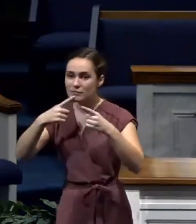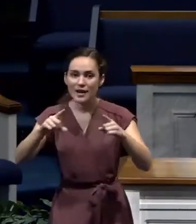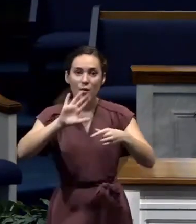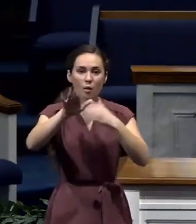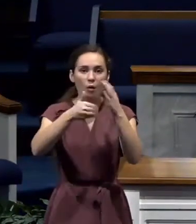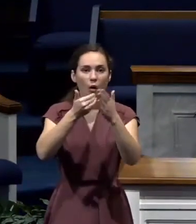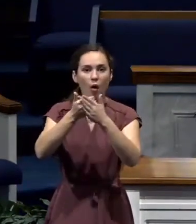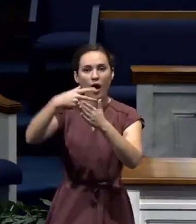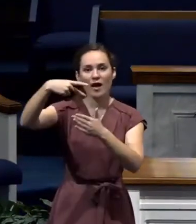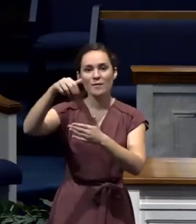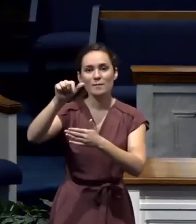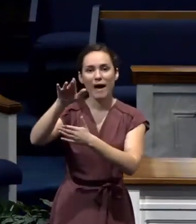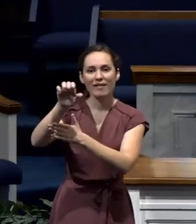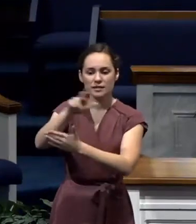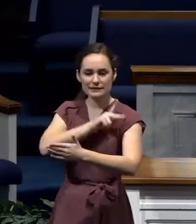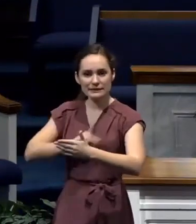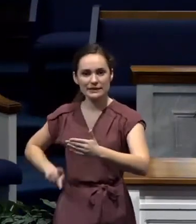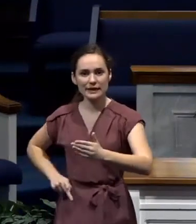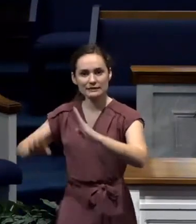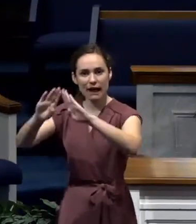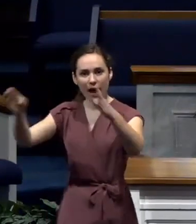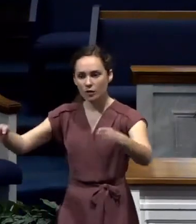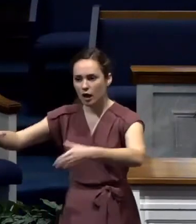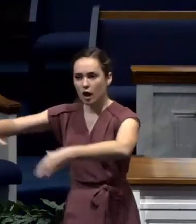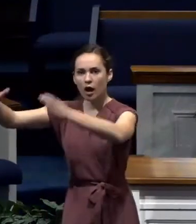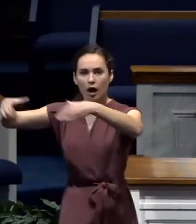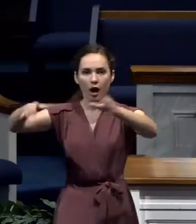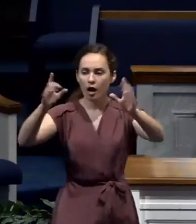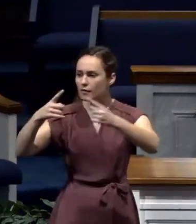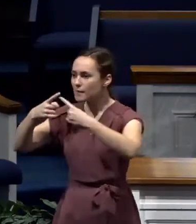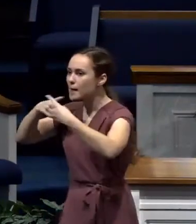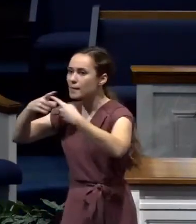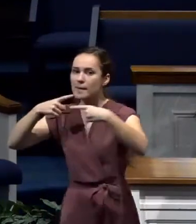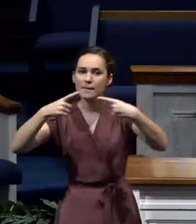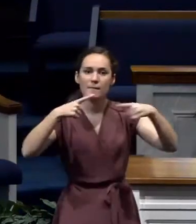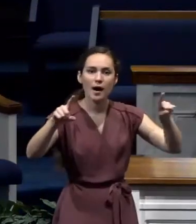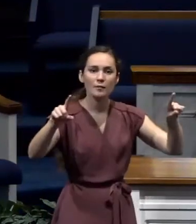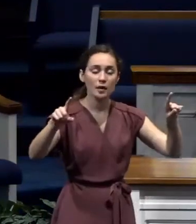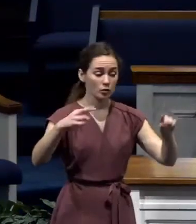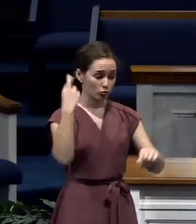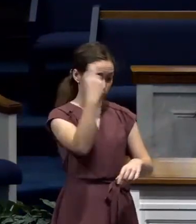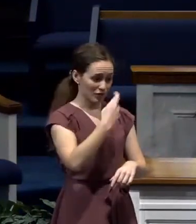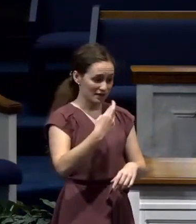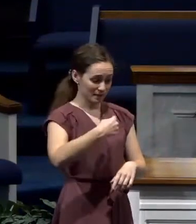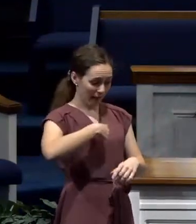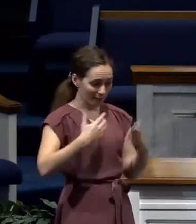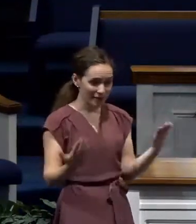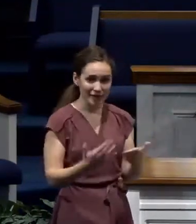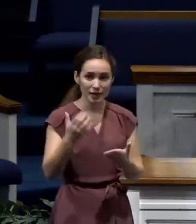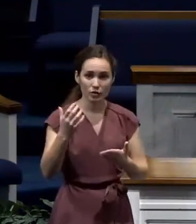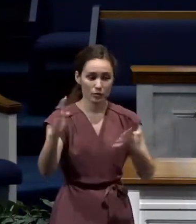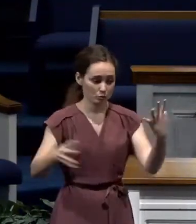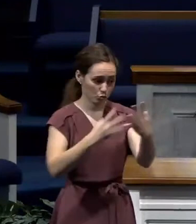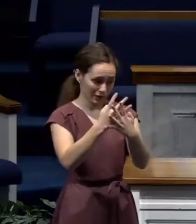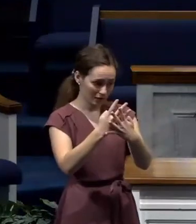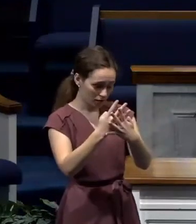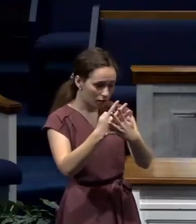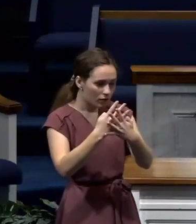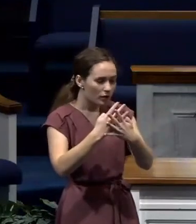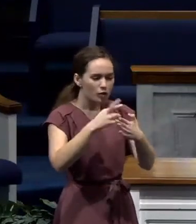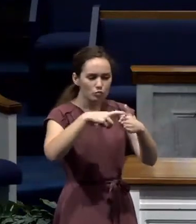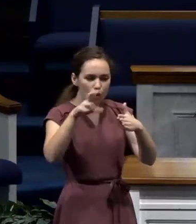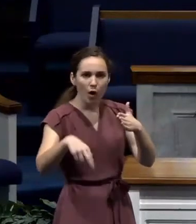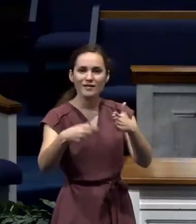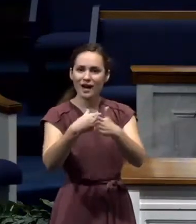places. Paul is saying, you know, the fact that I'm here and I'm in this prison, what's happening as a result of this is the